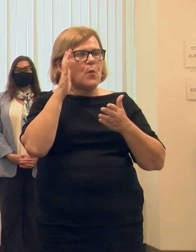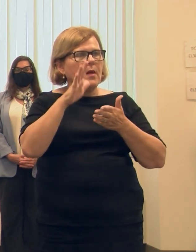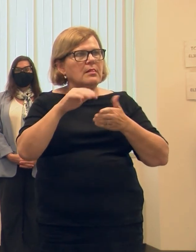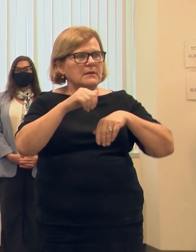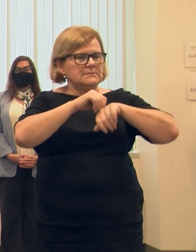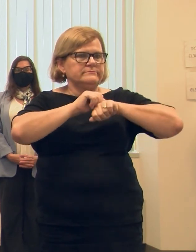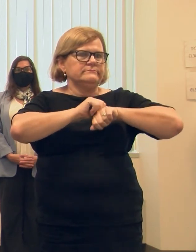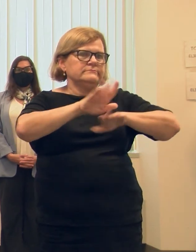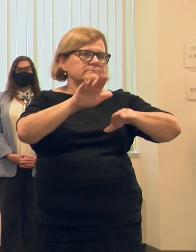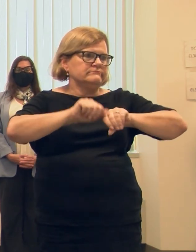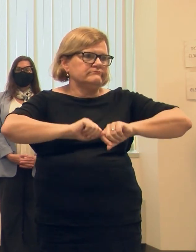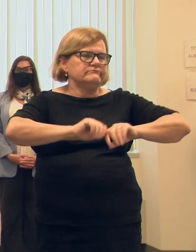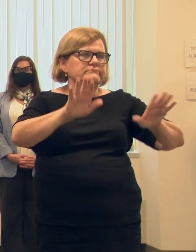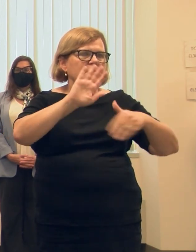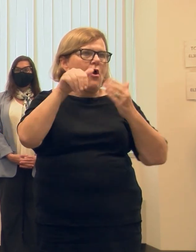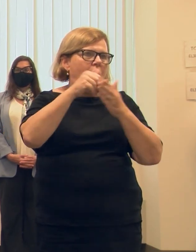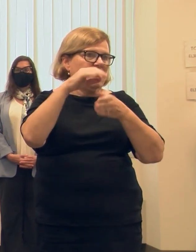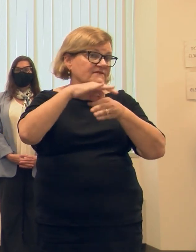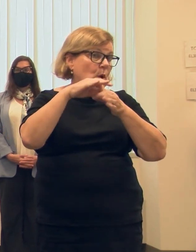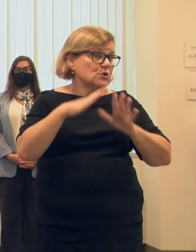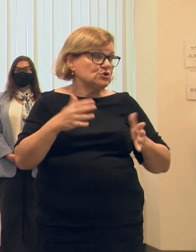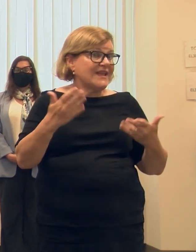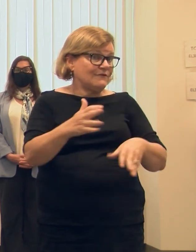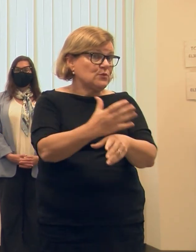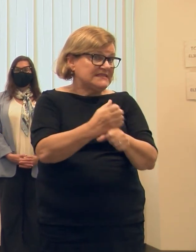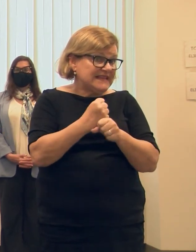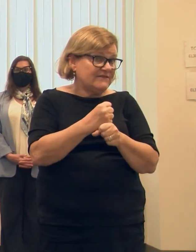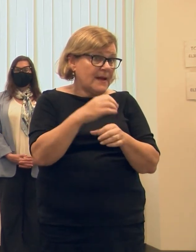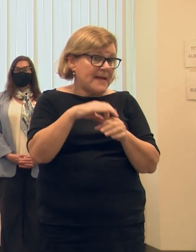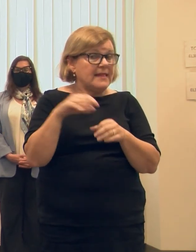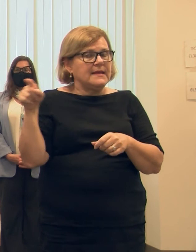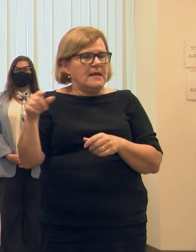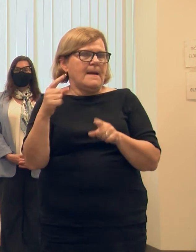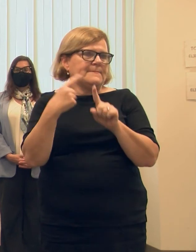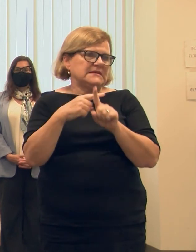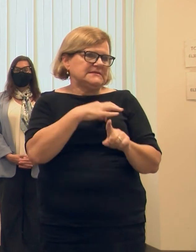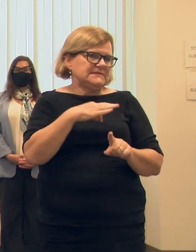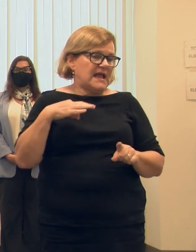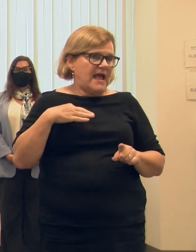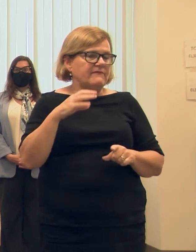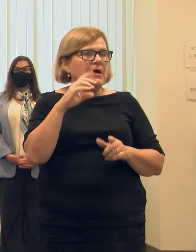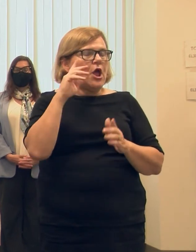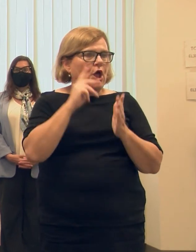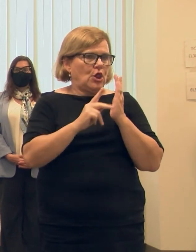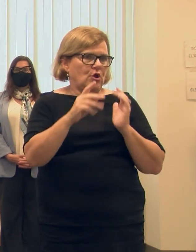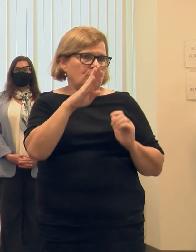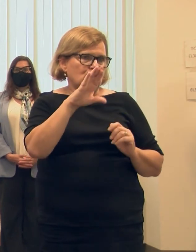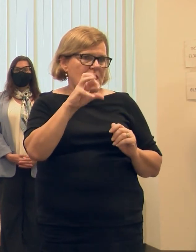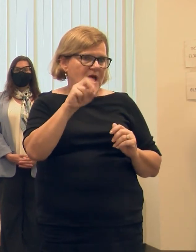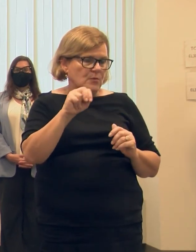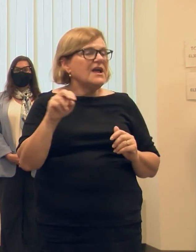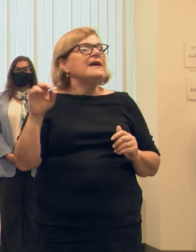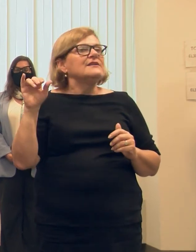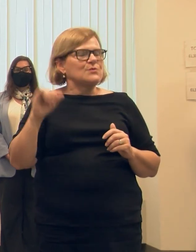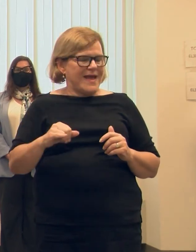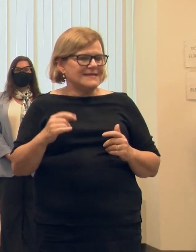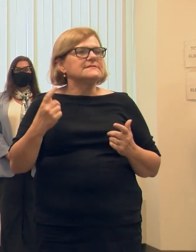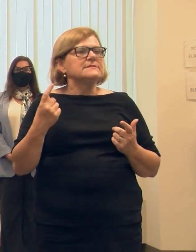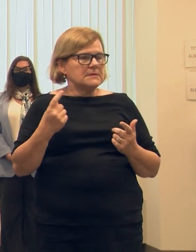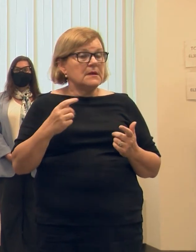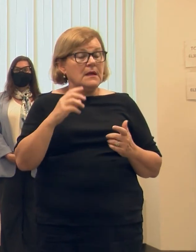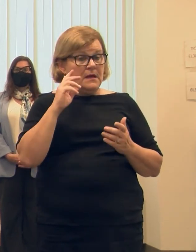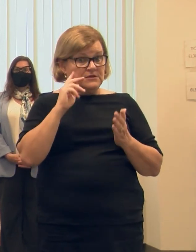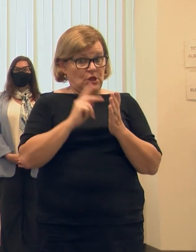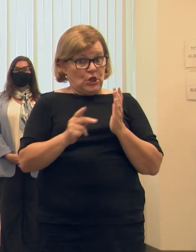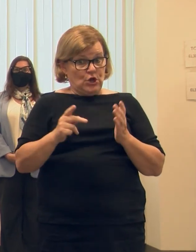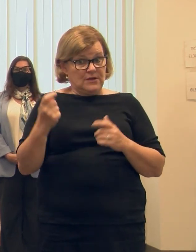be going out to all the voters that have received a ballot, him and his staff and Clerk Brown. So that's something, as Clerk